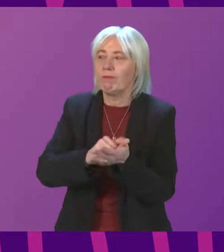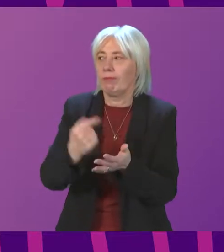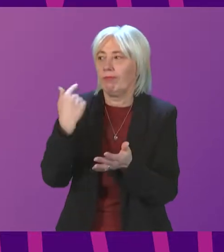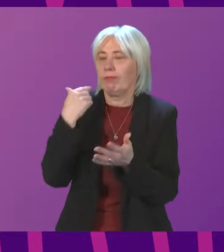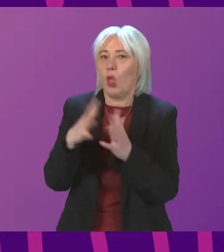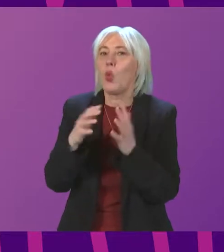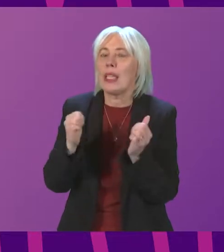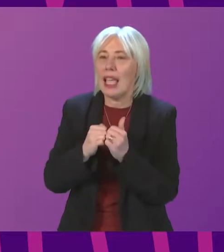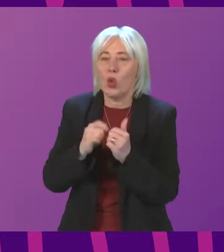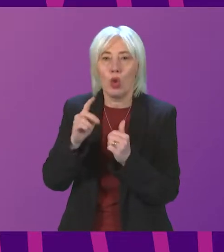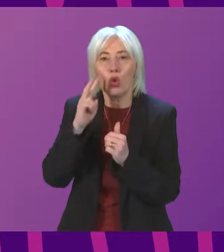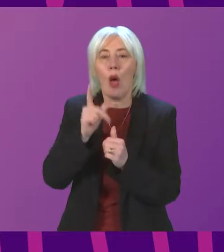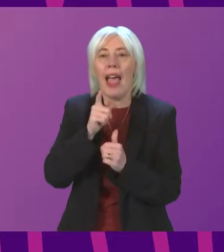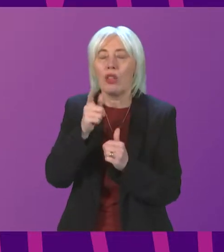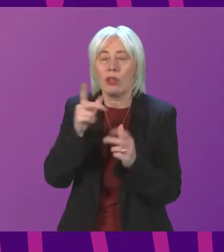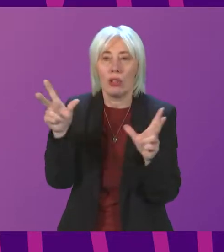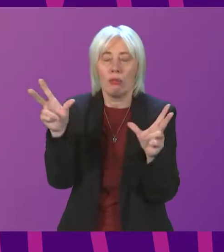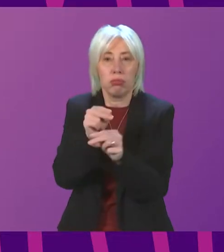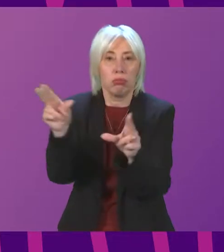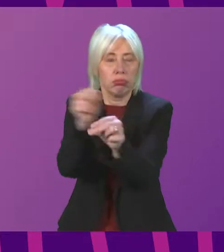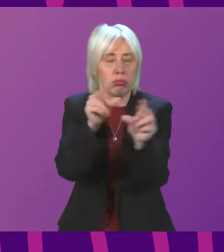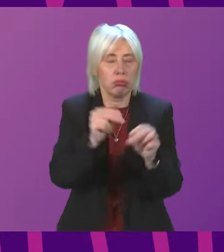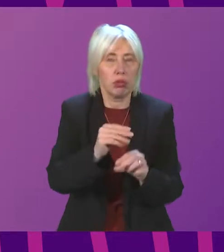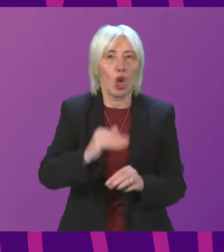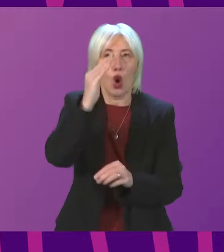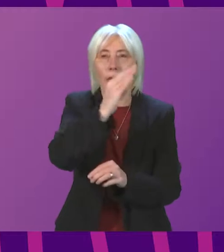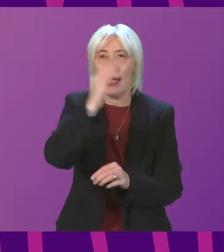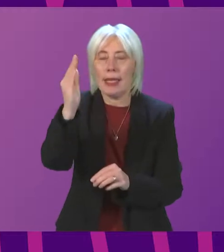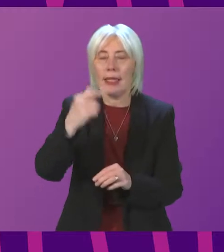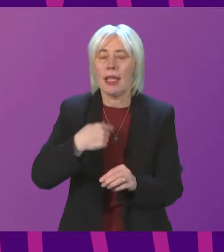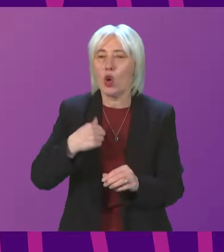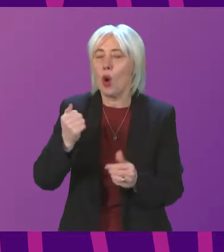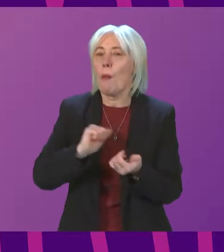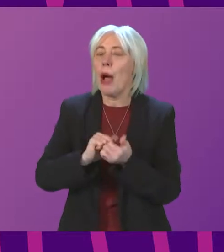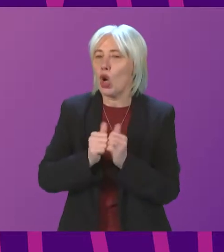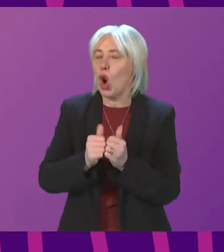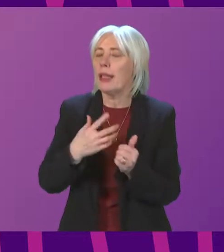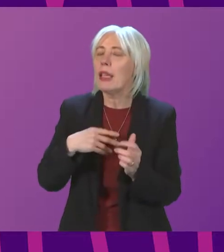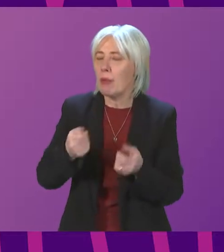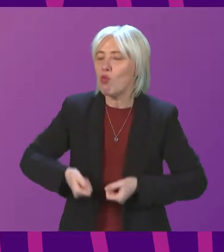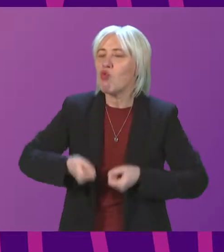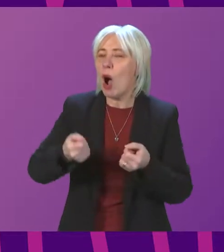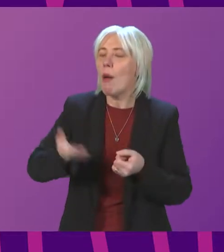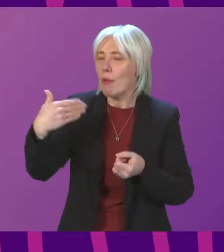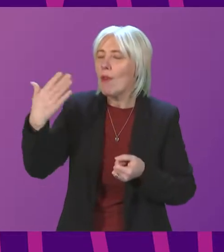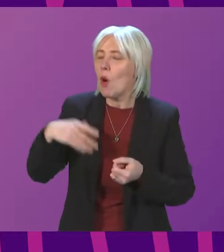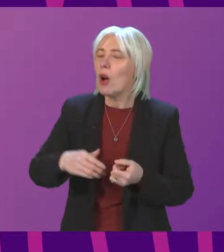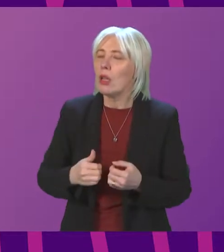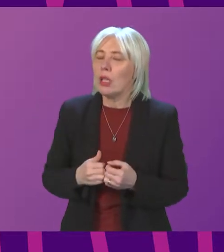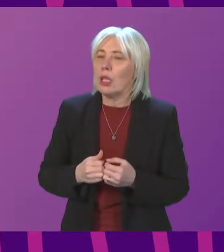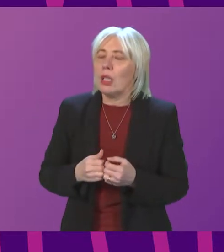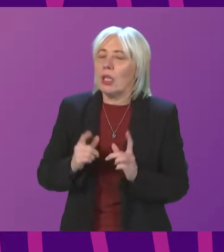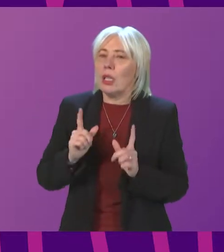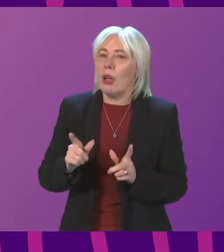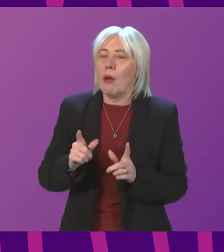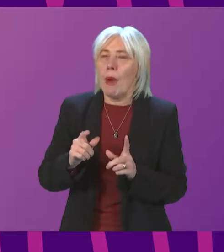weekend when we saw power outages for example in the North East of Scotland. I know my colleague Gillian Martin has raised this issue on a number of occasions previously. With regard